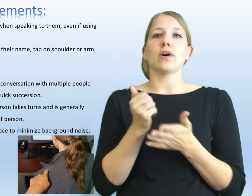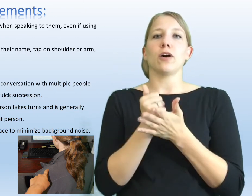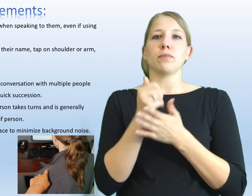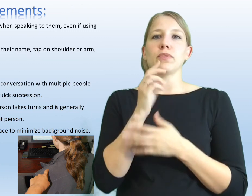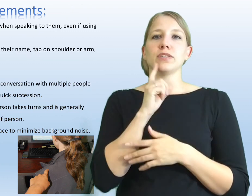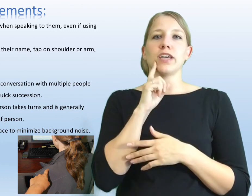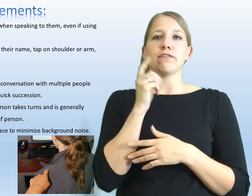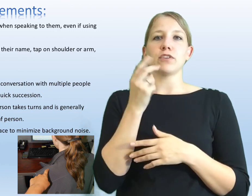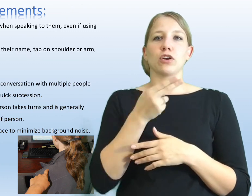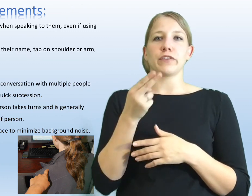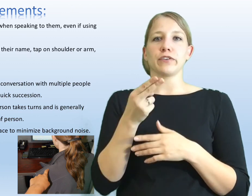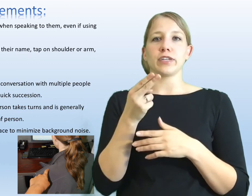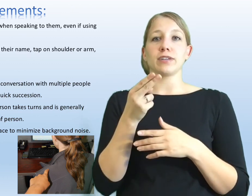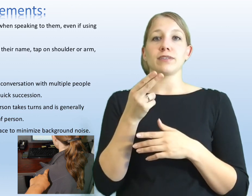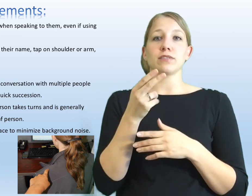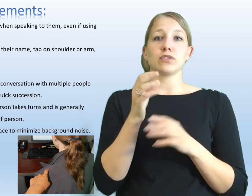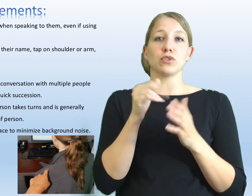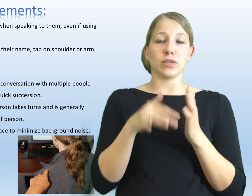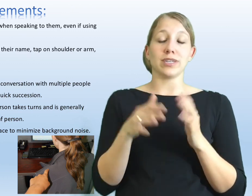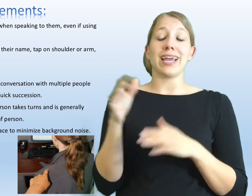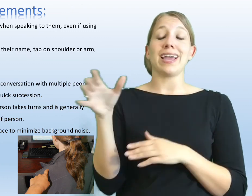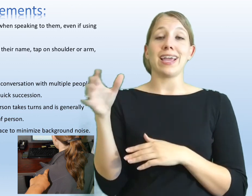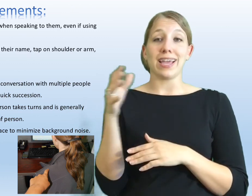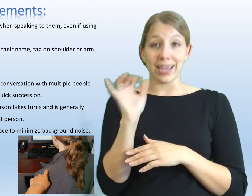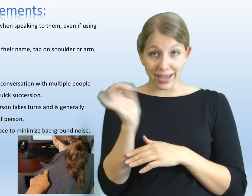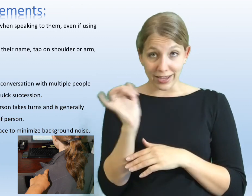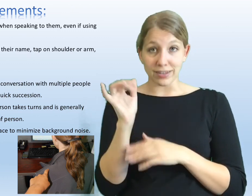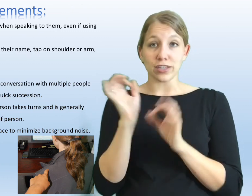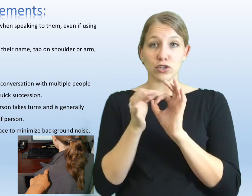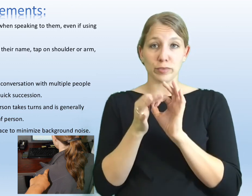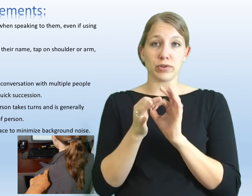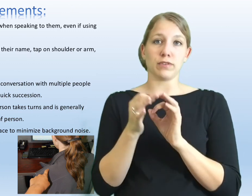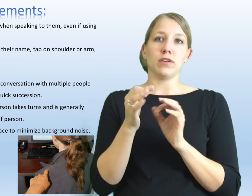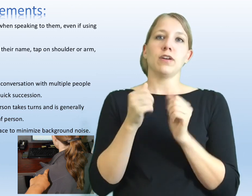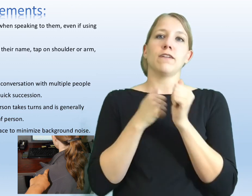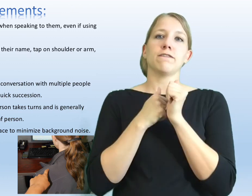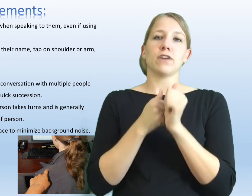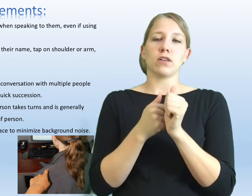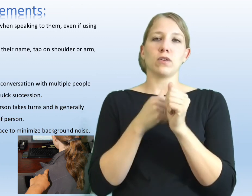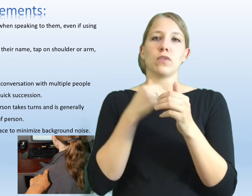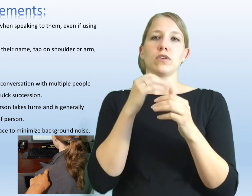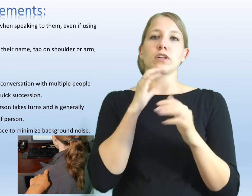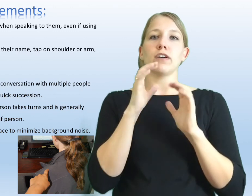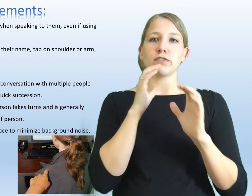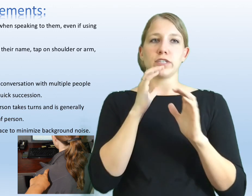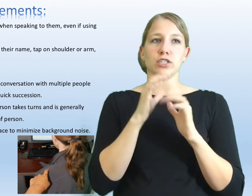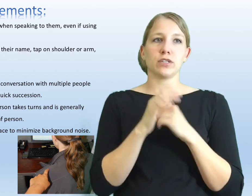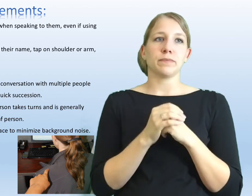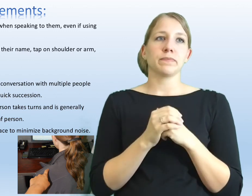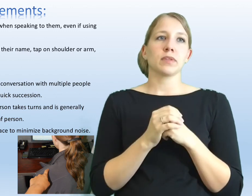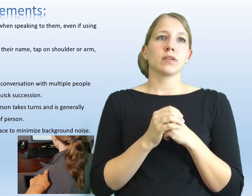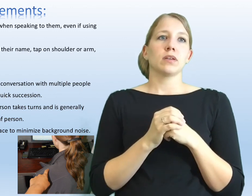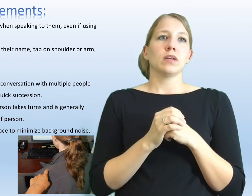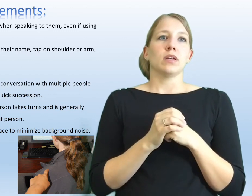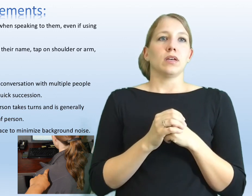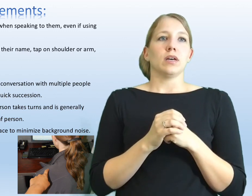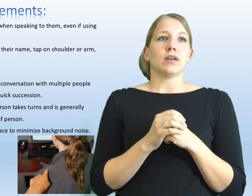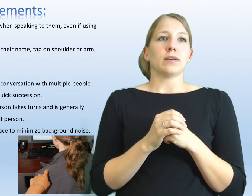that will help the deaf and hard of hearing student and the interpreter follow the conversation.